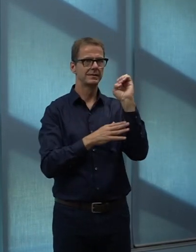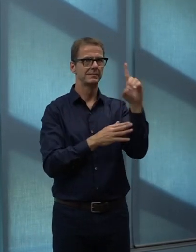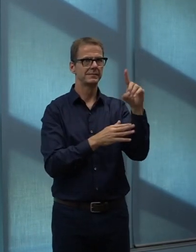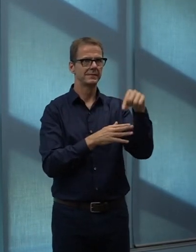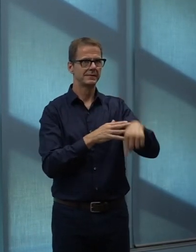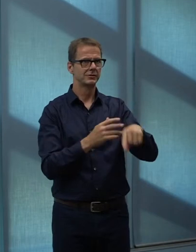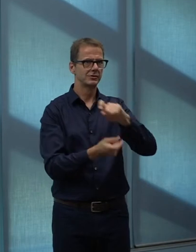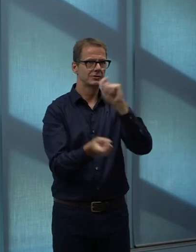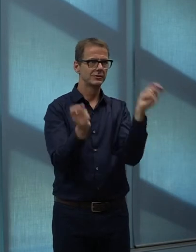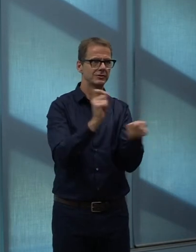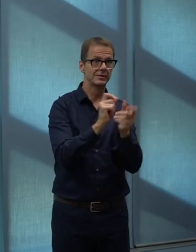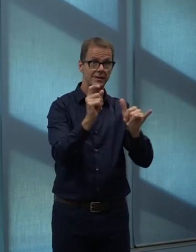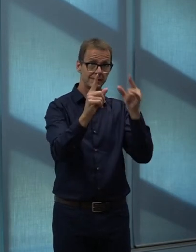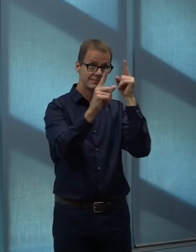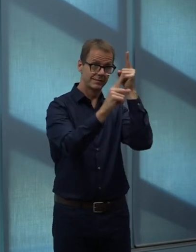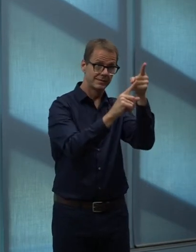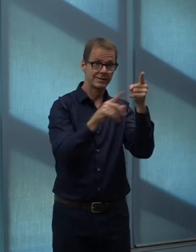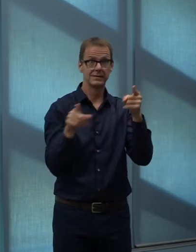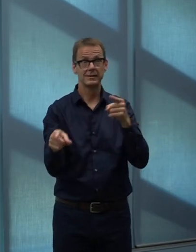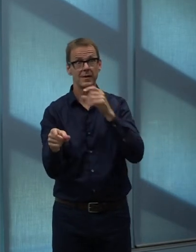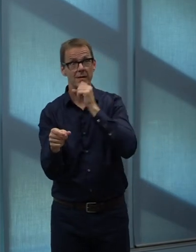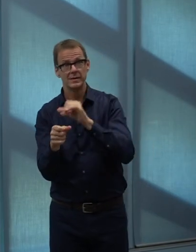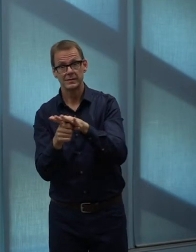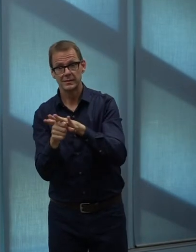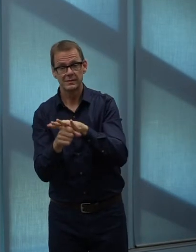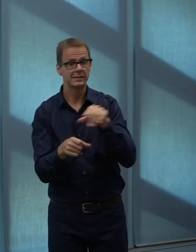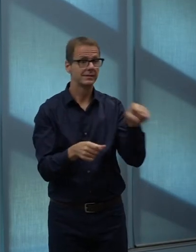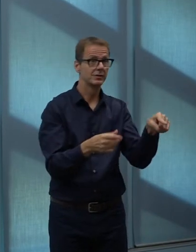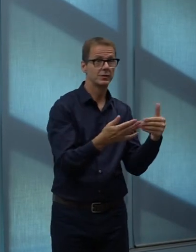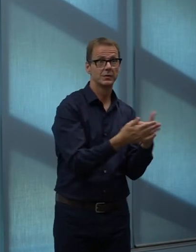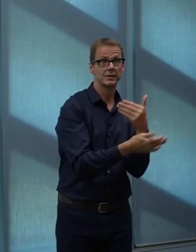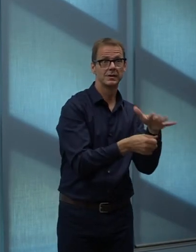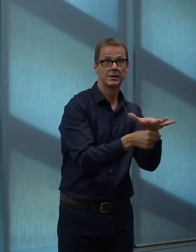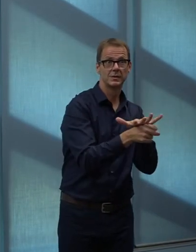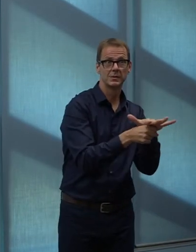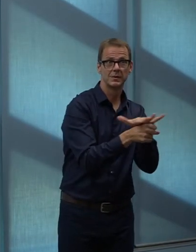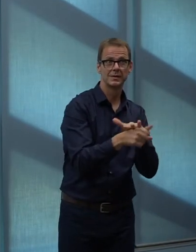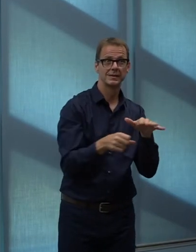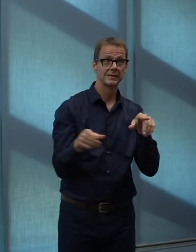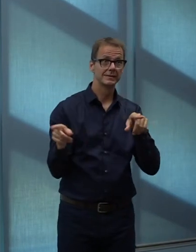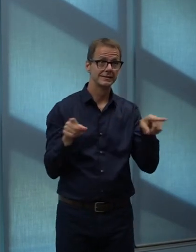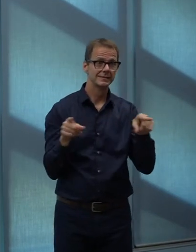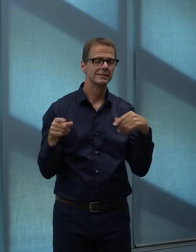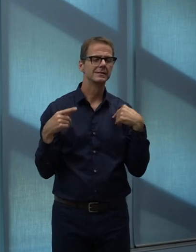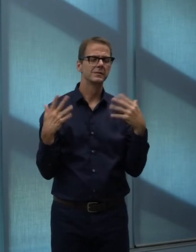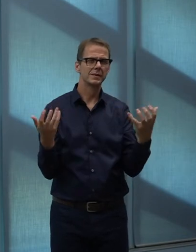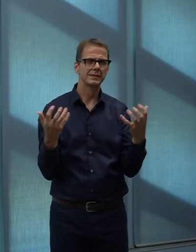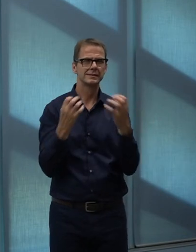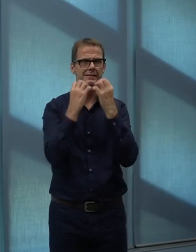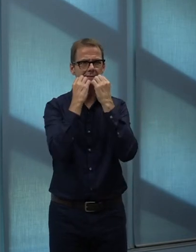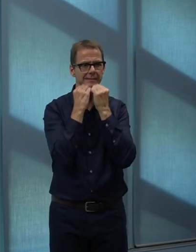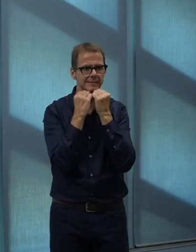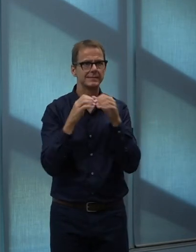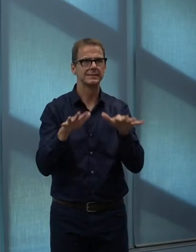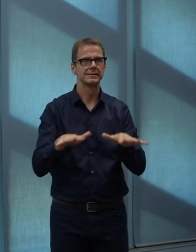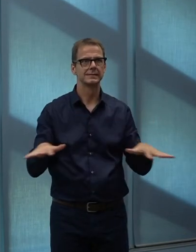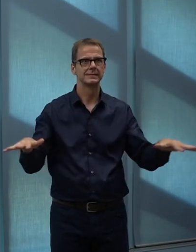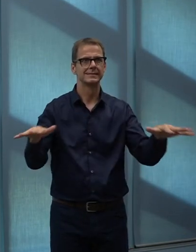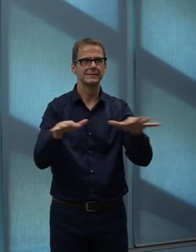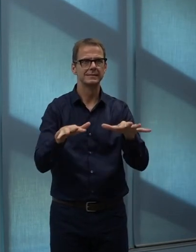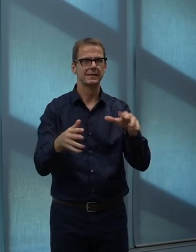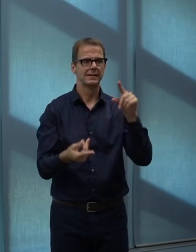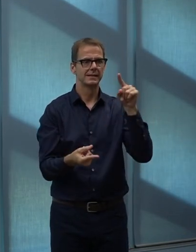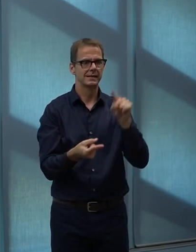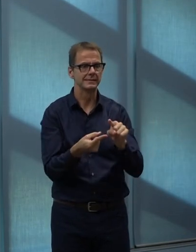and use the land more effectively, be more affordable to their tenants, whether they're residential or